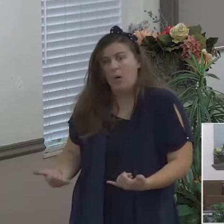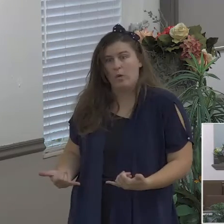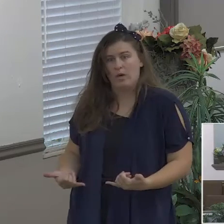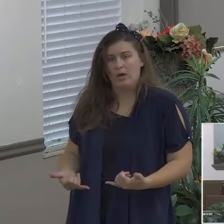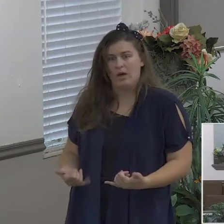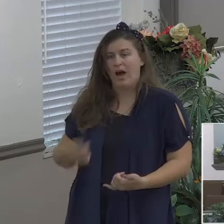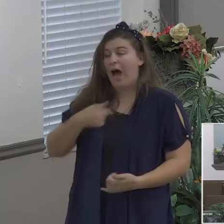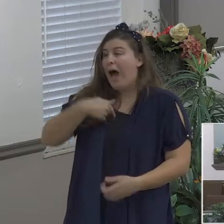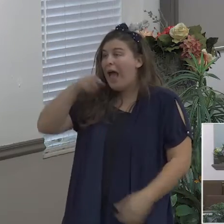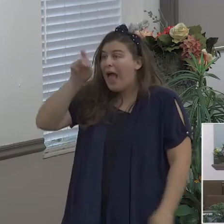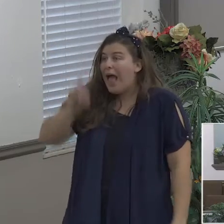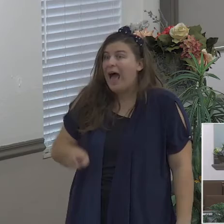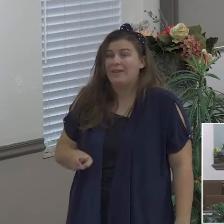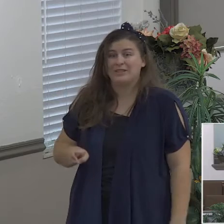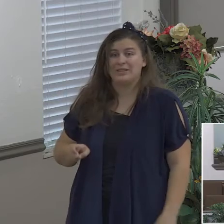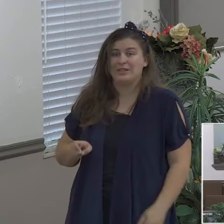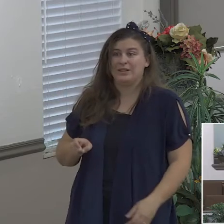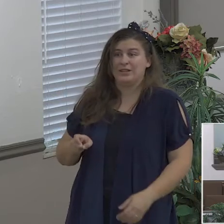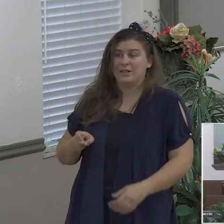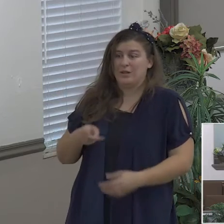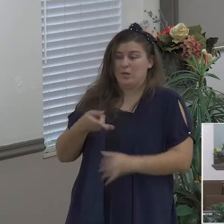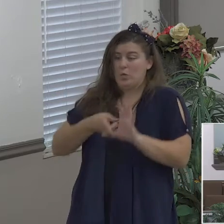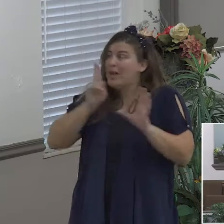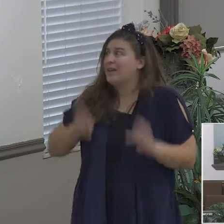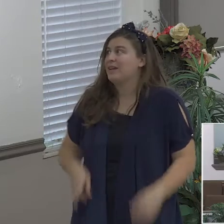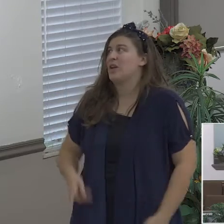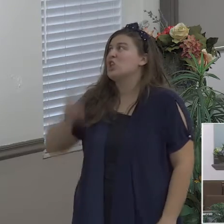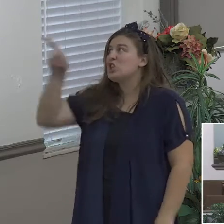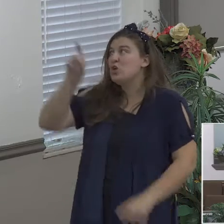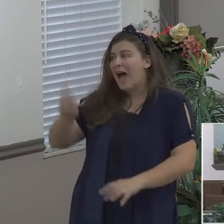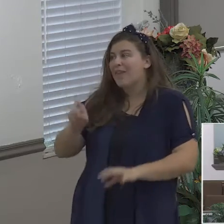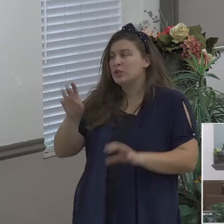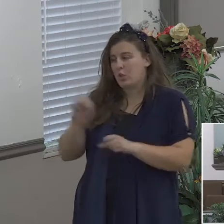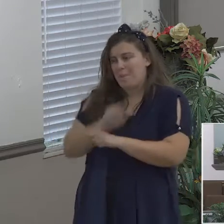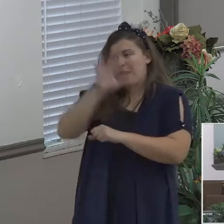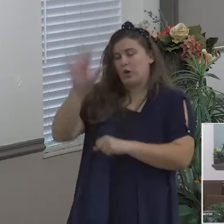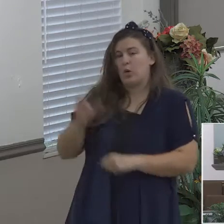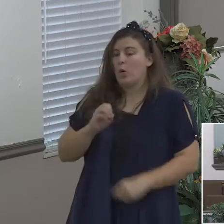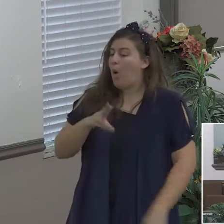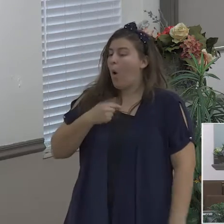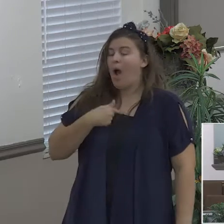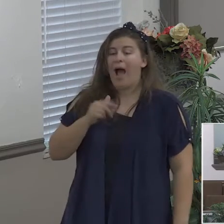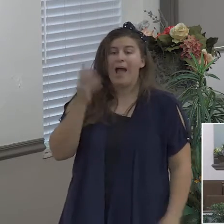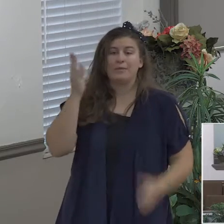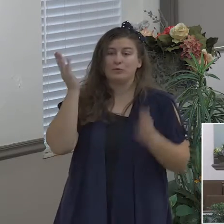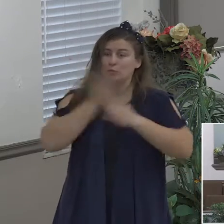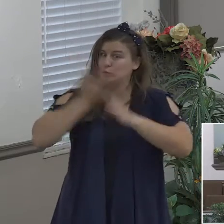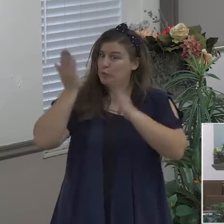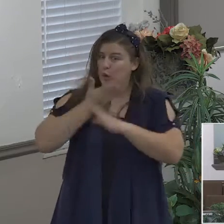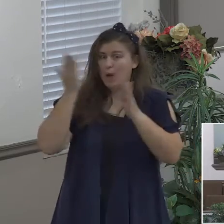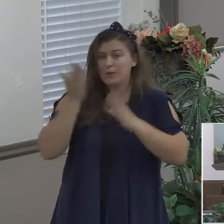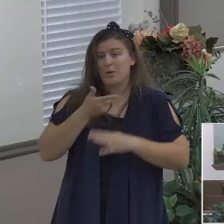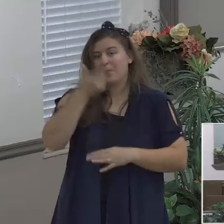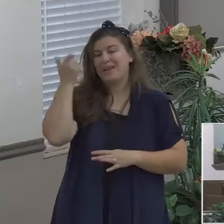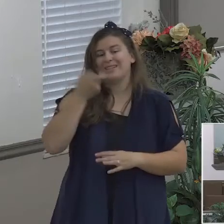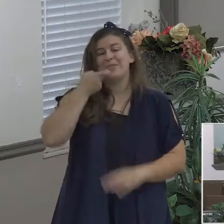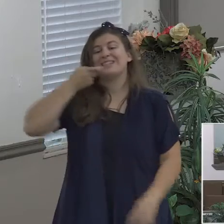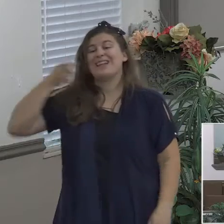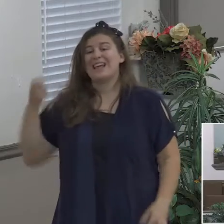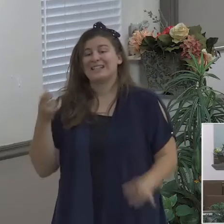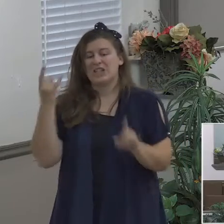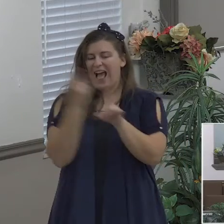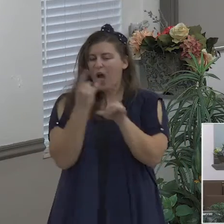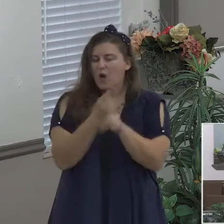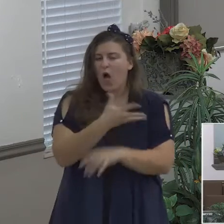where I'm gonna be in serious trouble and there are a lot of people that play games with this